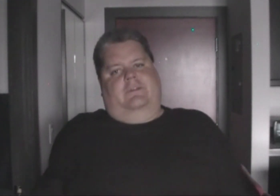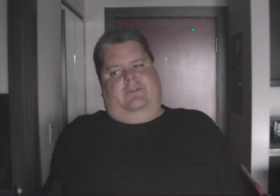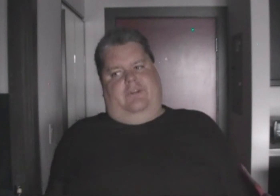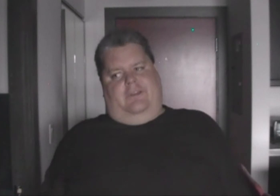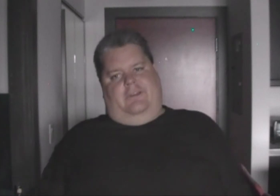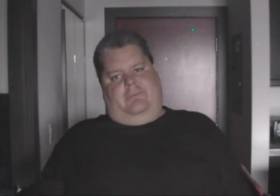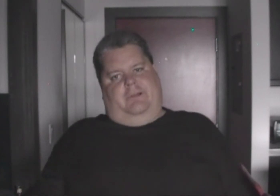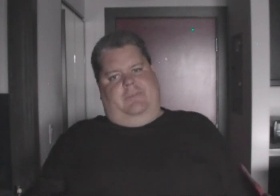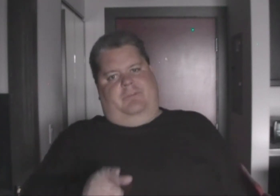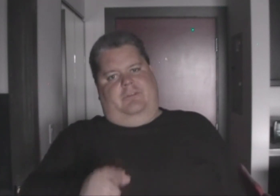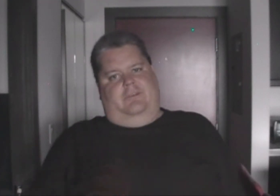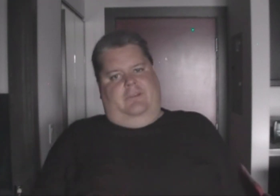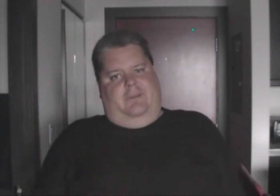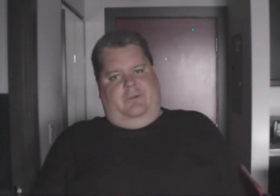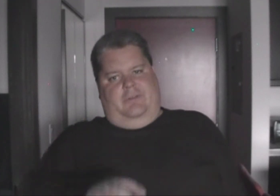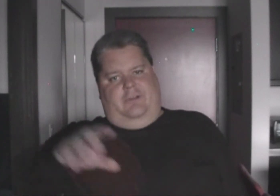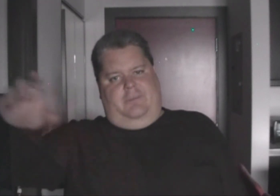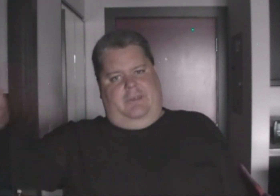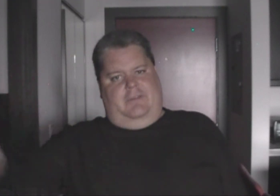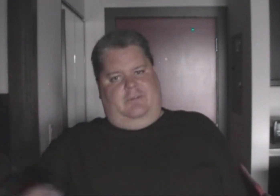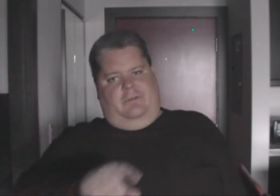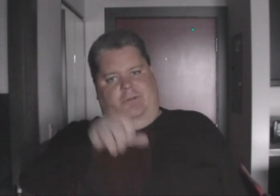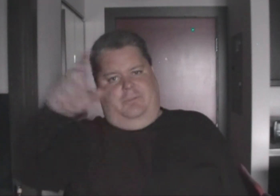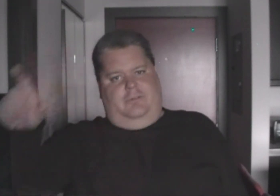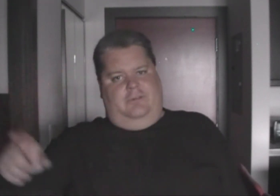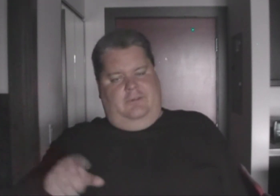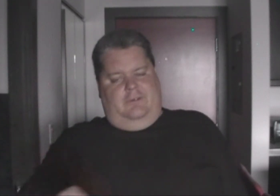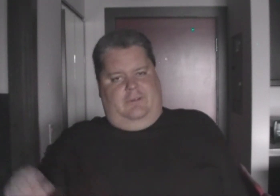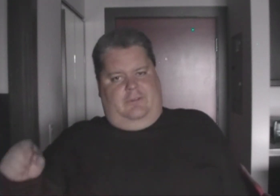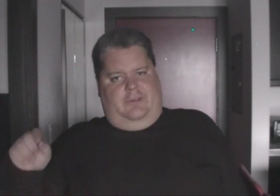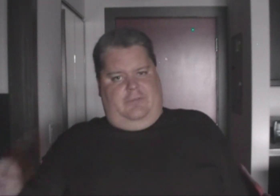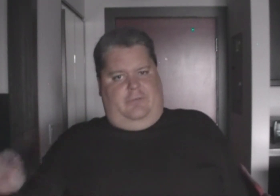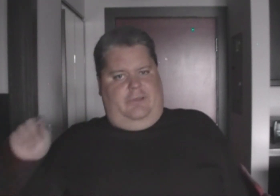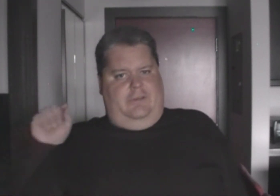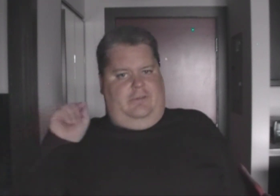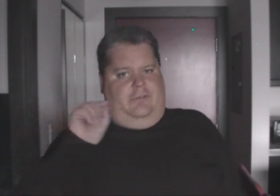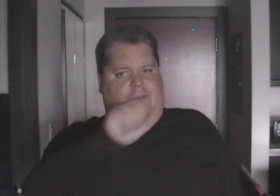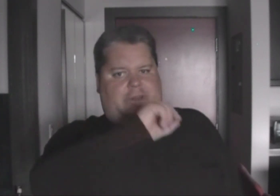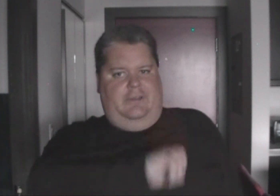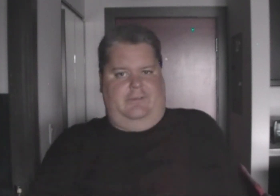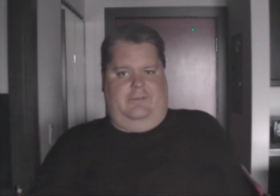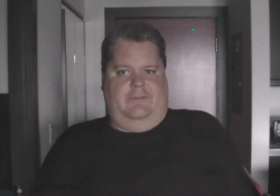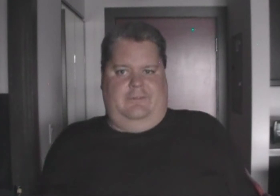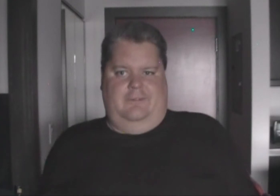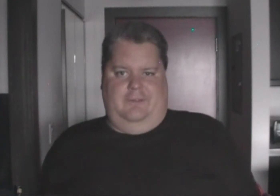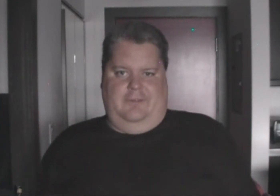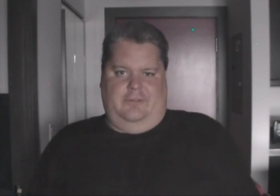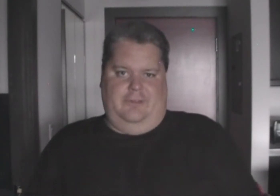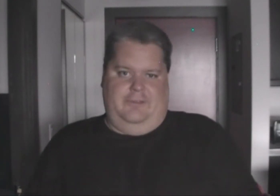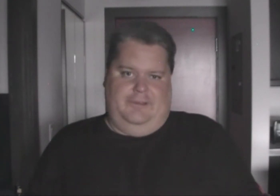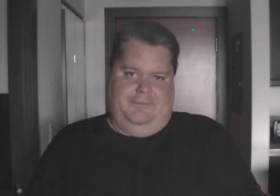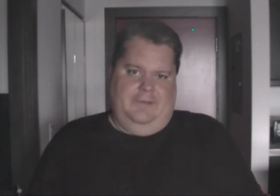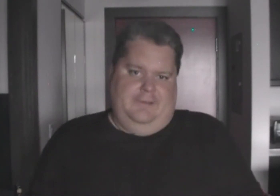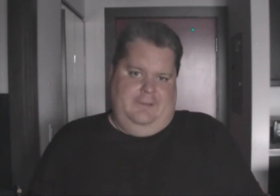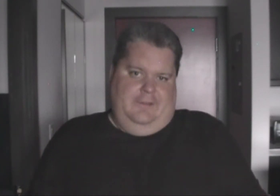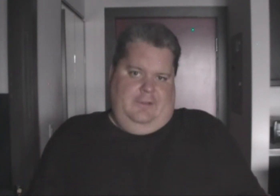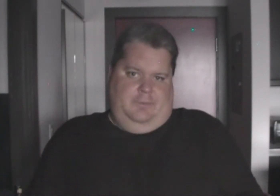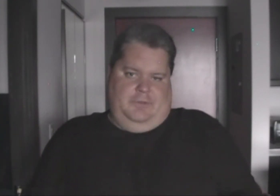You're trying to connect pipes. And you want to try to make it so it loops, so you can get from one end of the screen to the other. Easier said than done. Especially